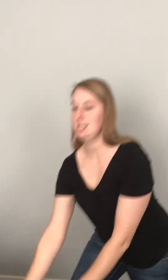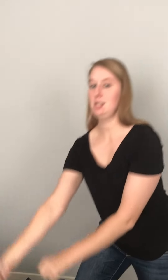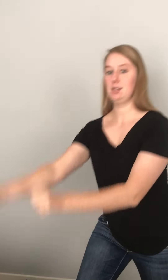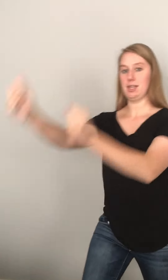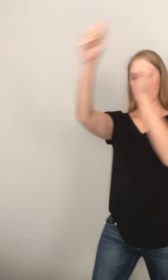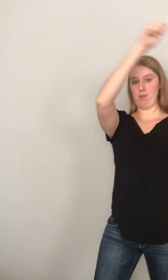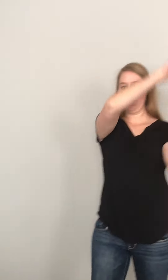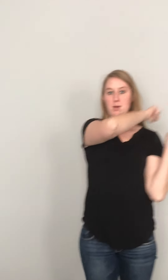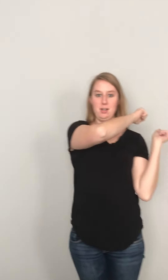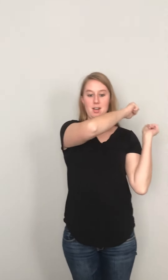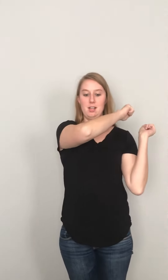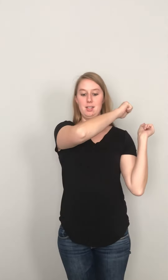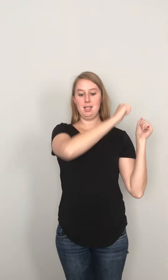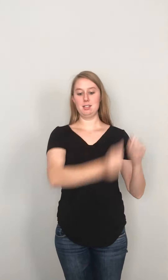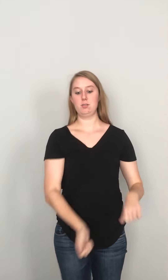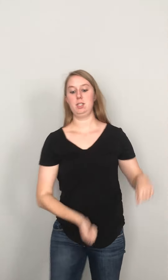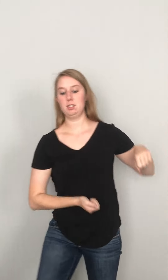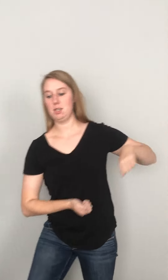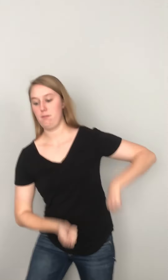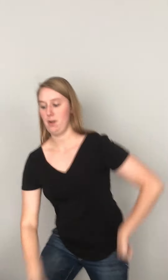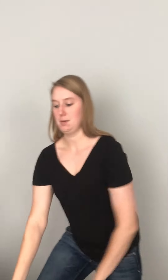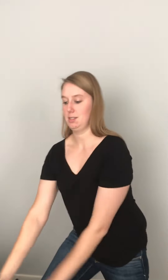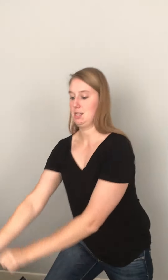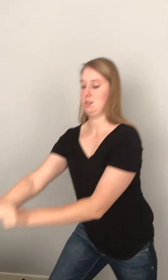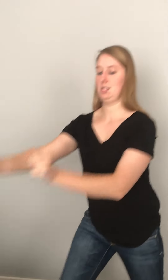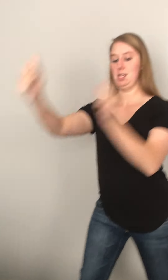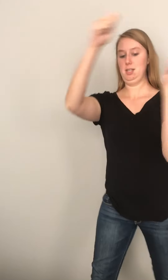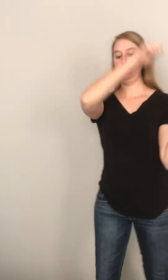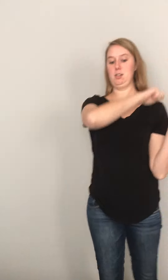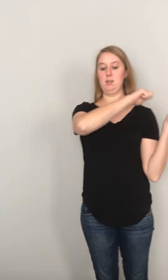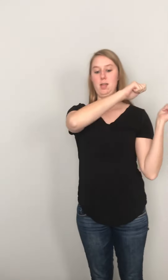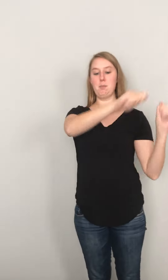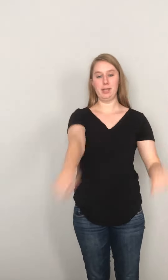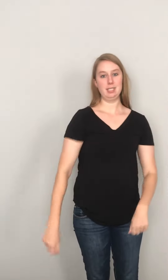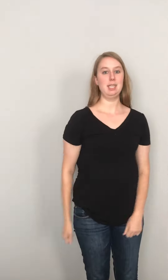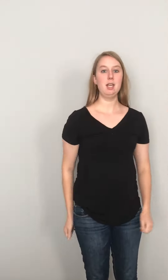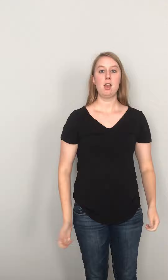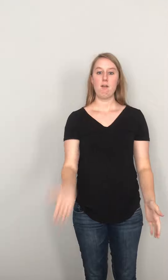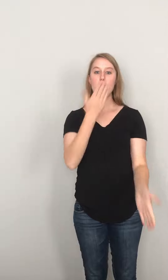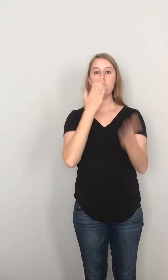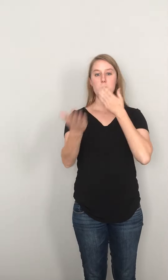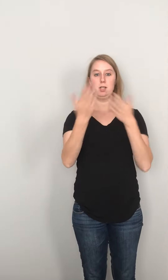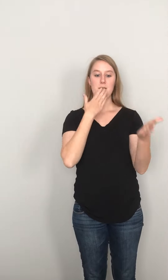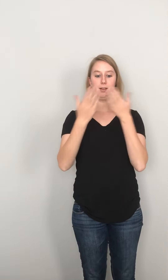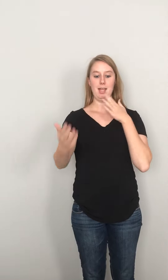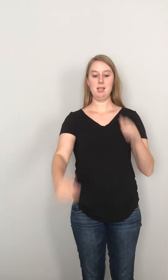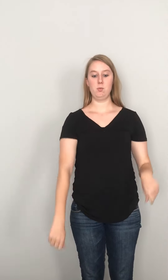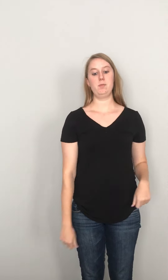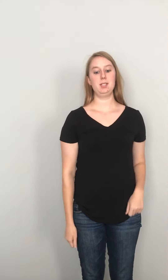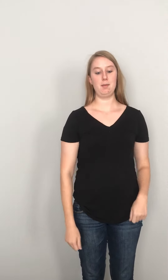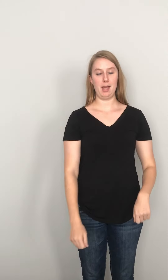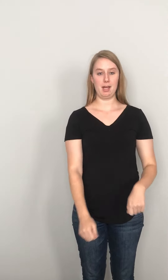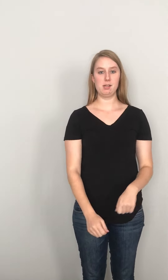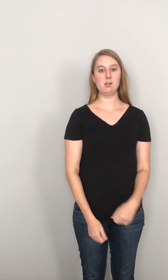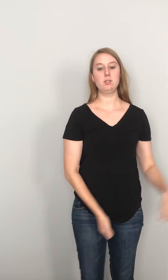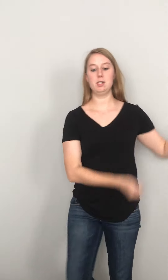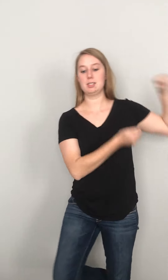like a farmer, okay? So just like a farmer, like you're digging in the dirt, okay? Planting food, okay? One more time. Agriculture is